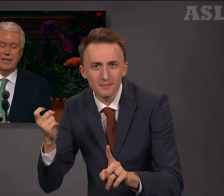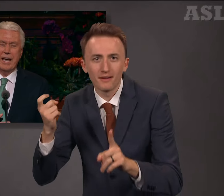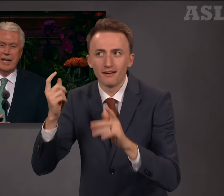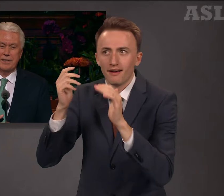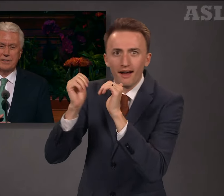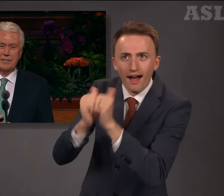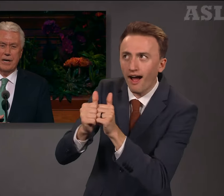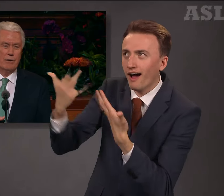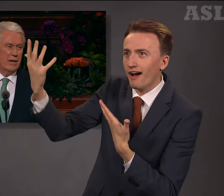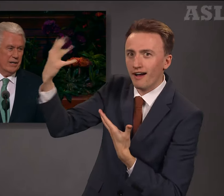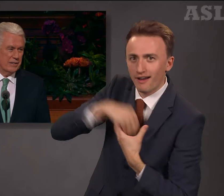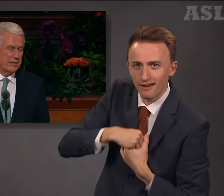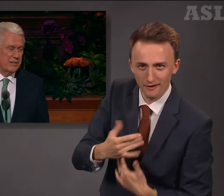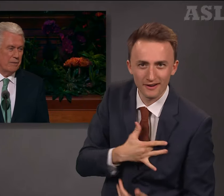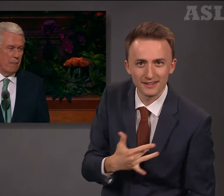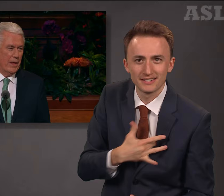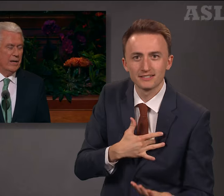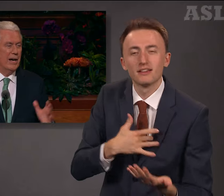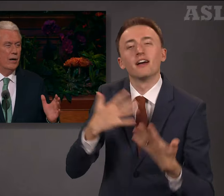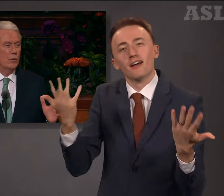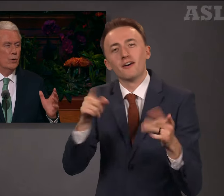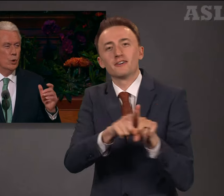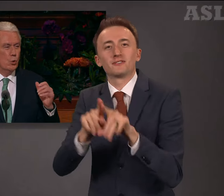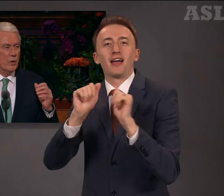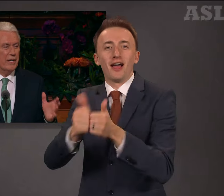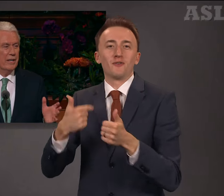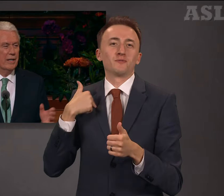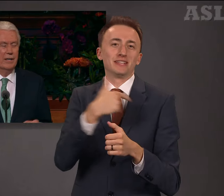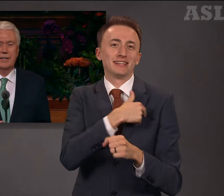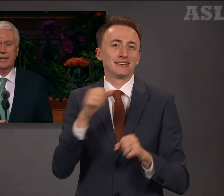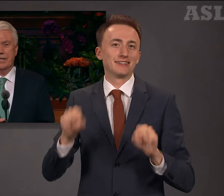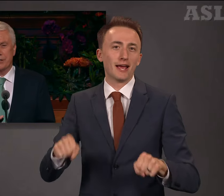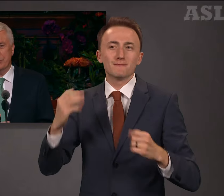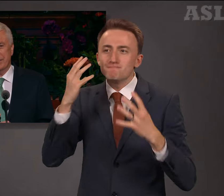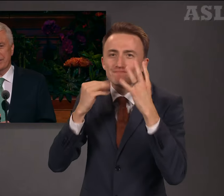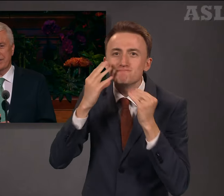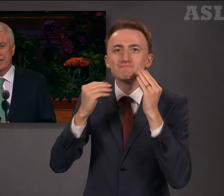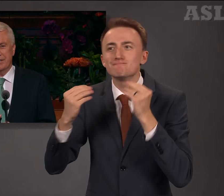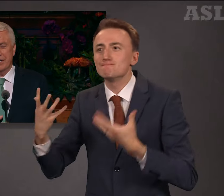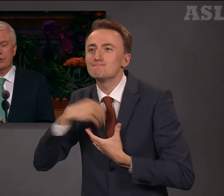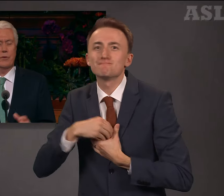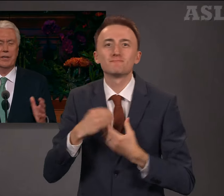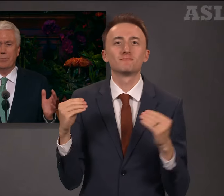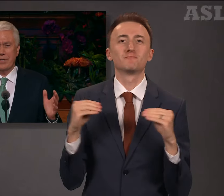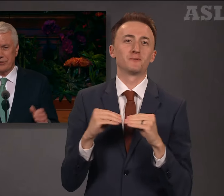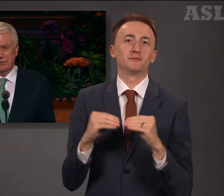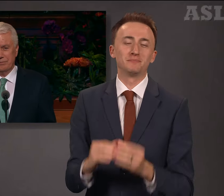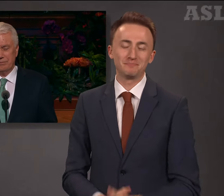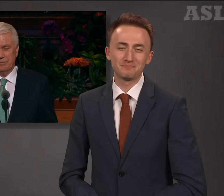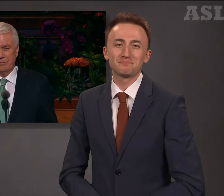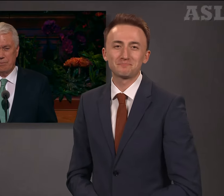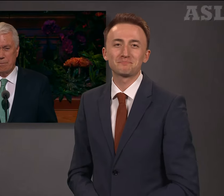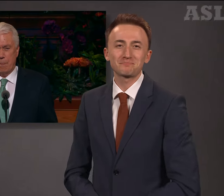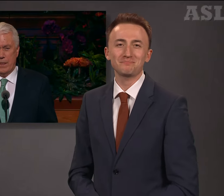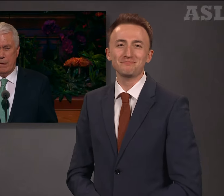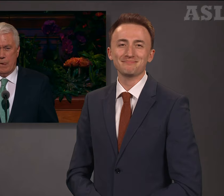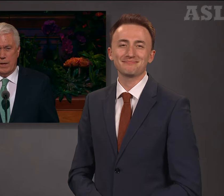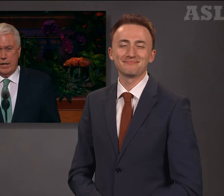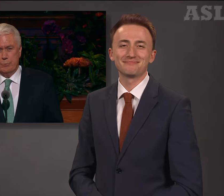enters our hearts, and how we can experience it in greater measure. It